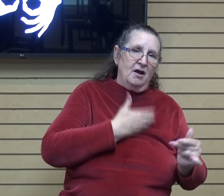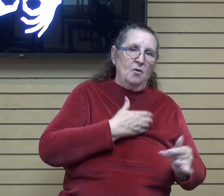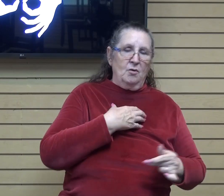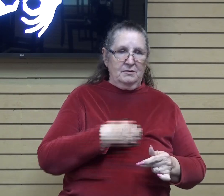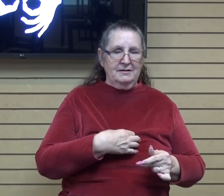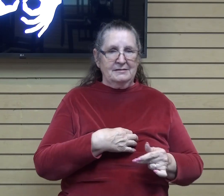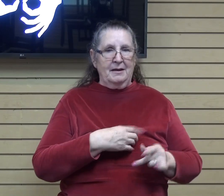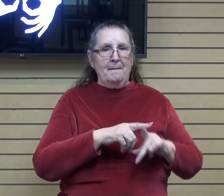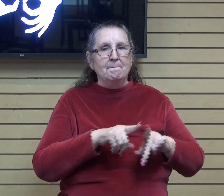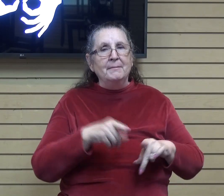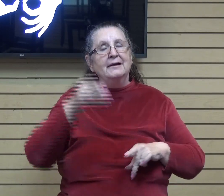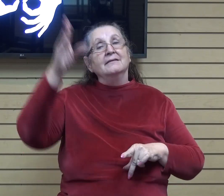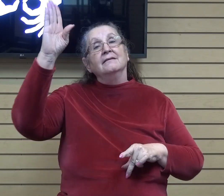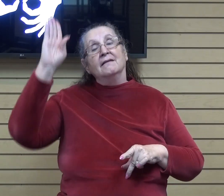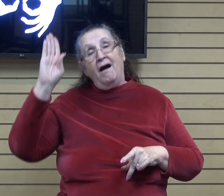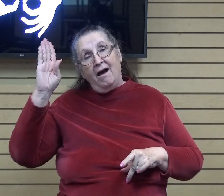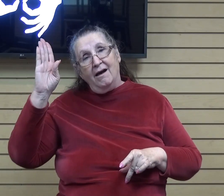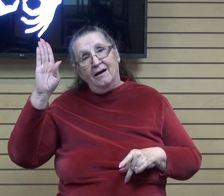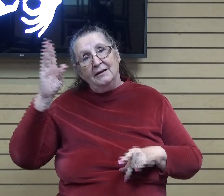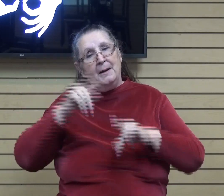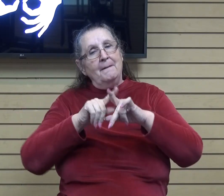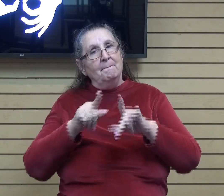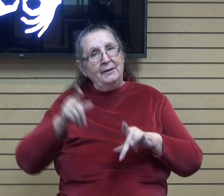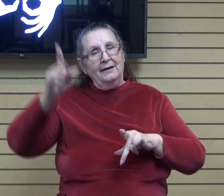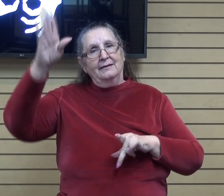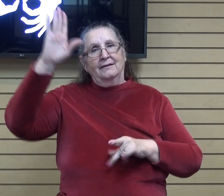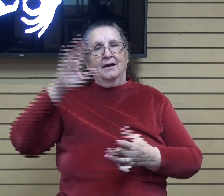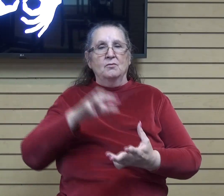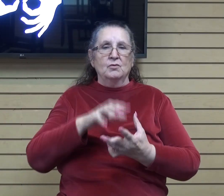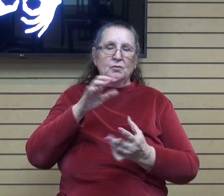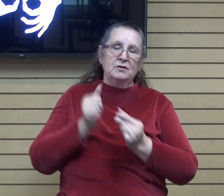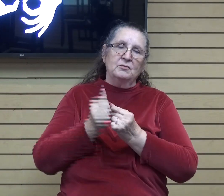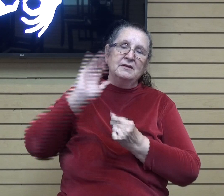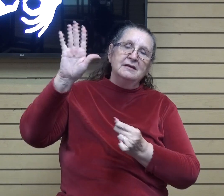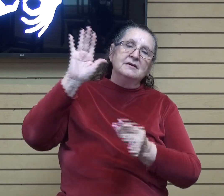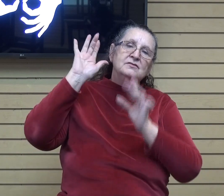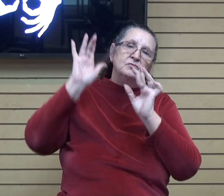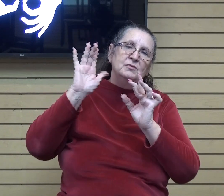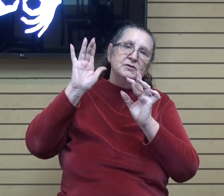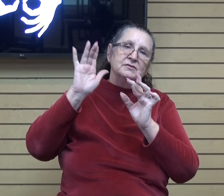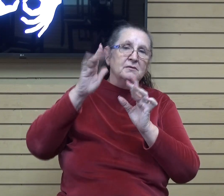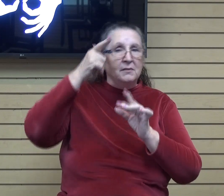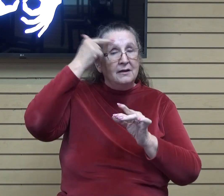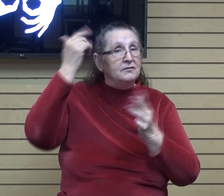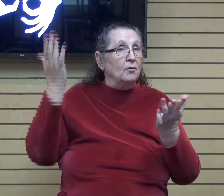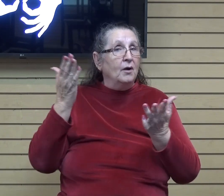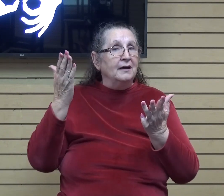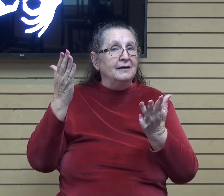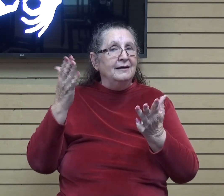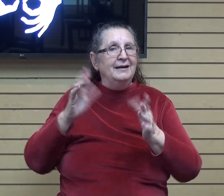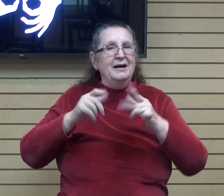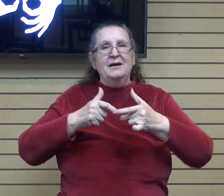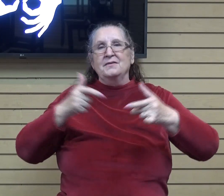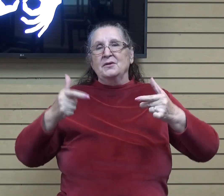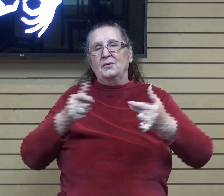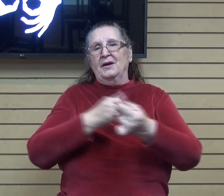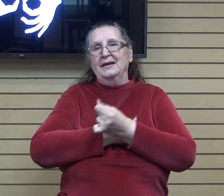but God. But God, being rich in mercy, because of what? The great love with which he loved us,